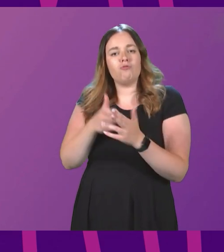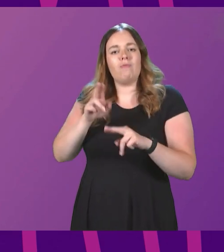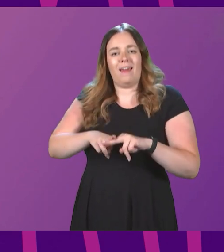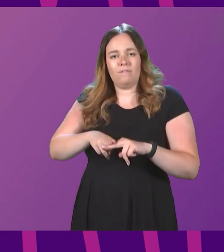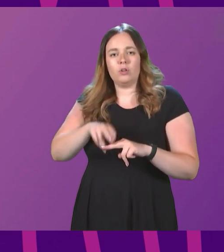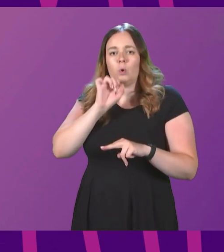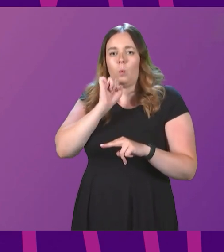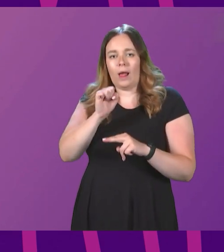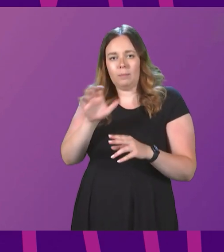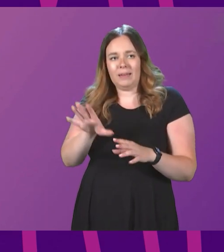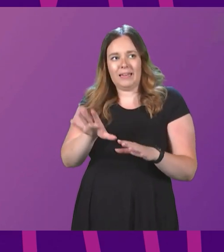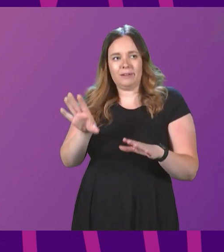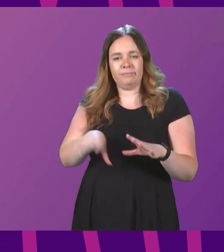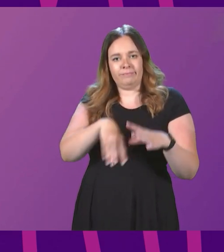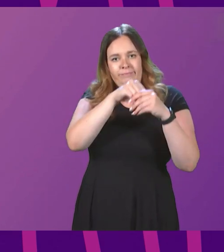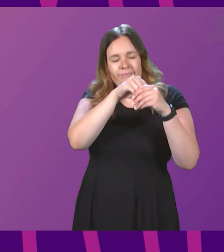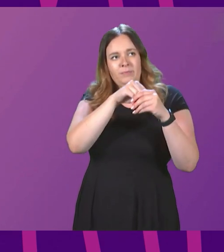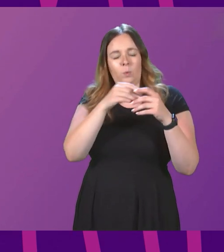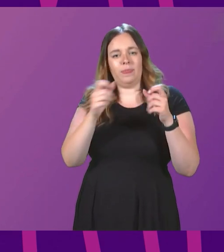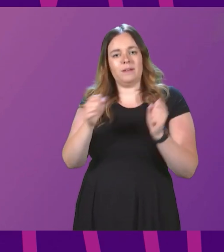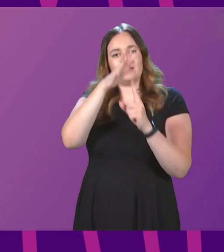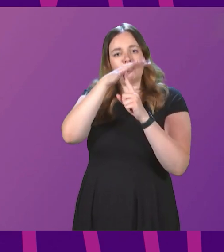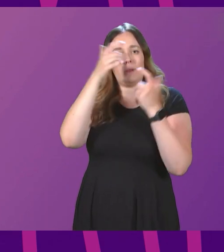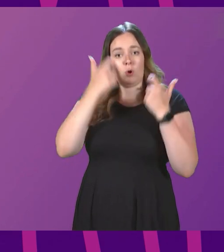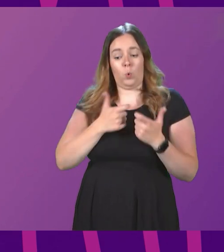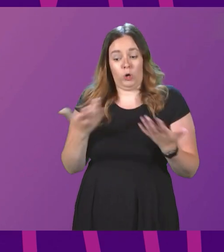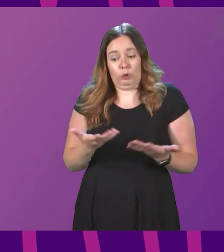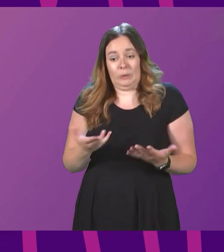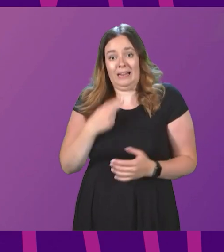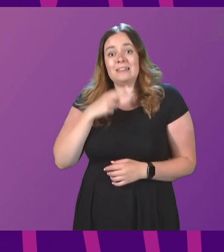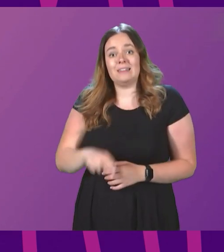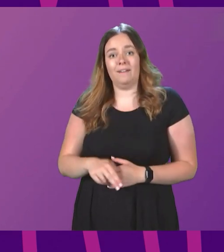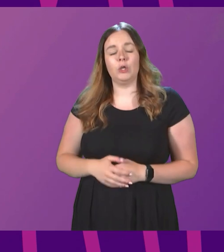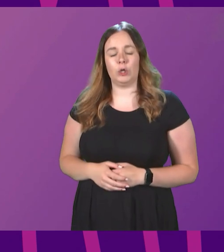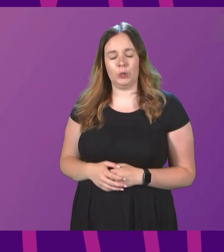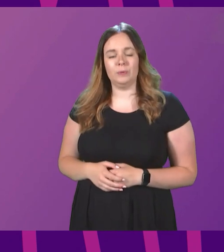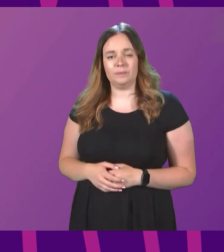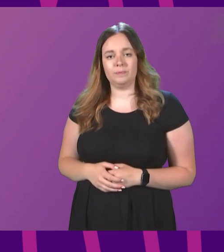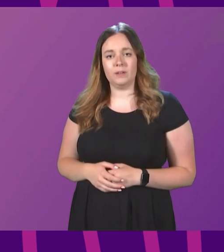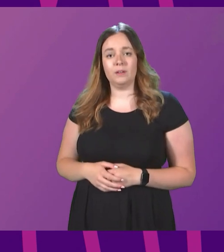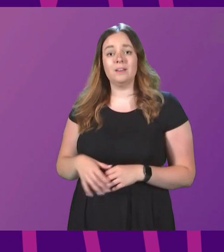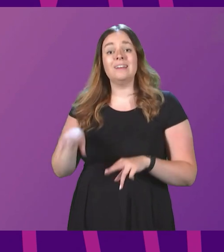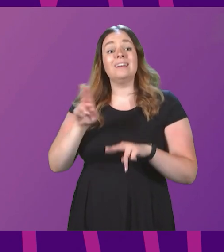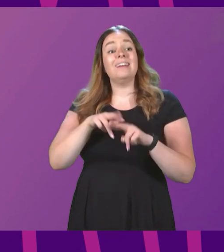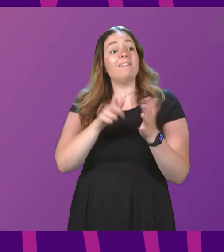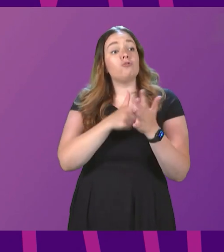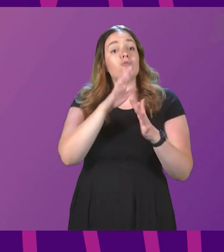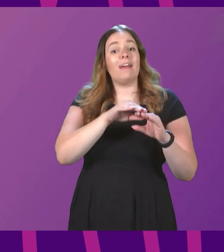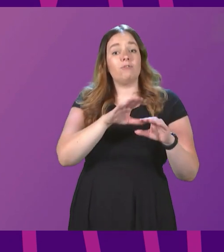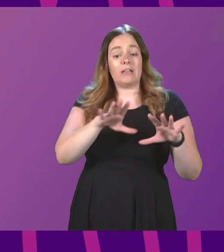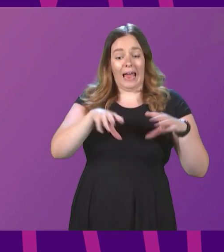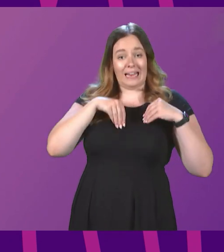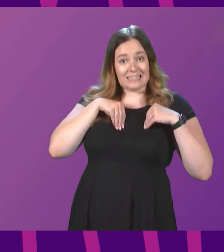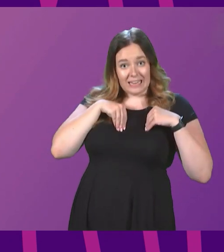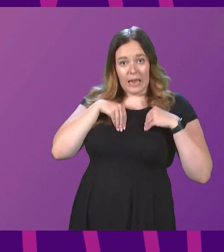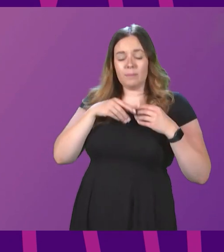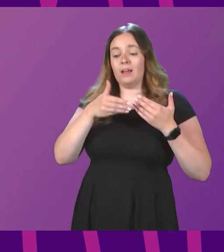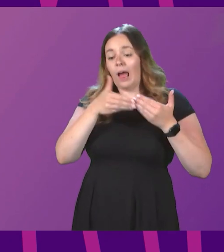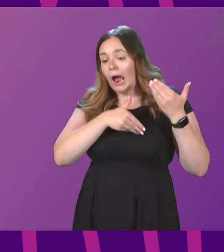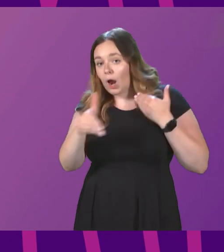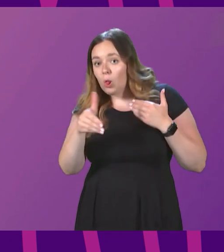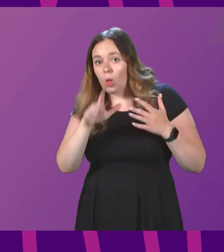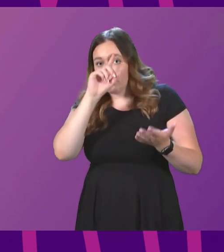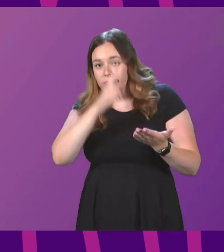filed with the Supreme Court this afternoon. Signing officer, whether or not the reference is accepted, how long it takes to determine